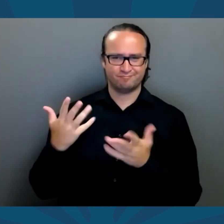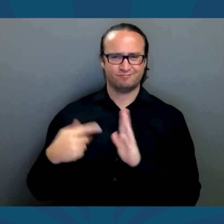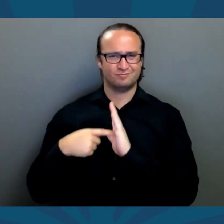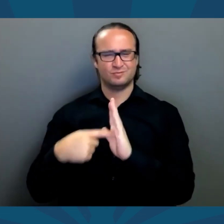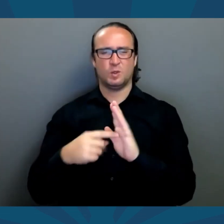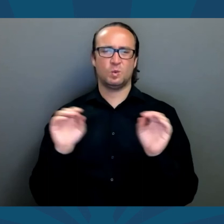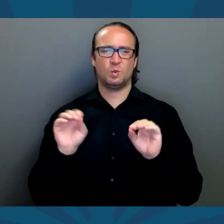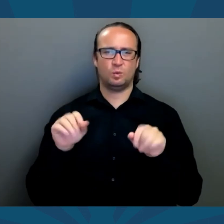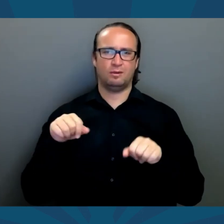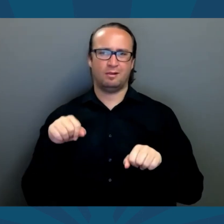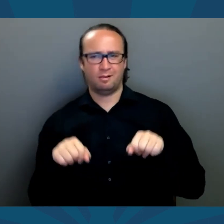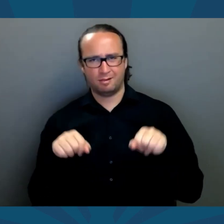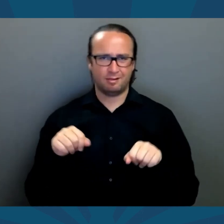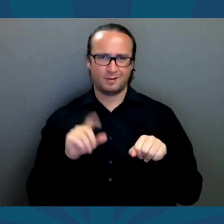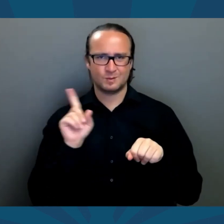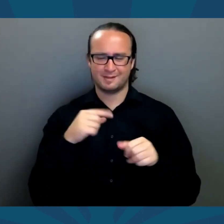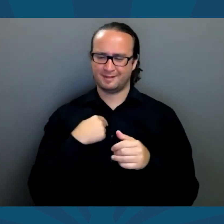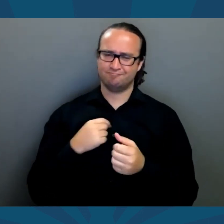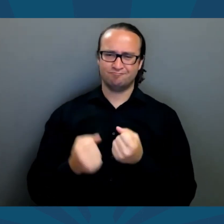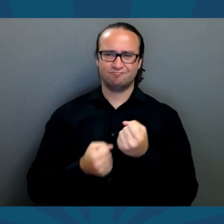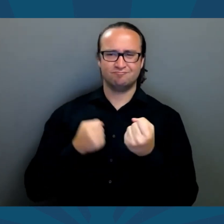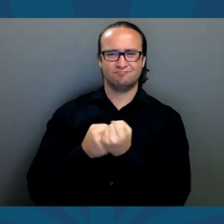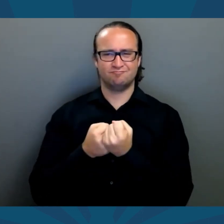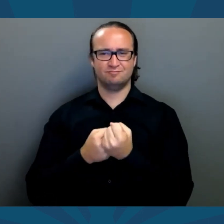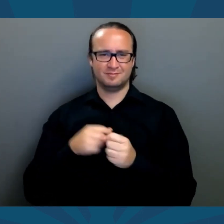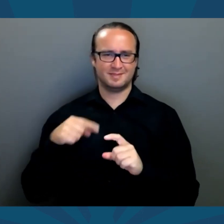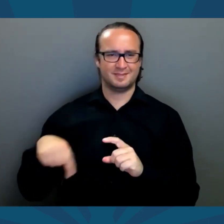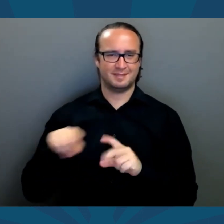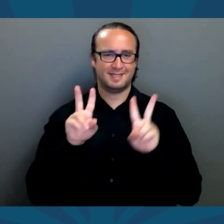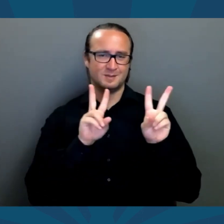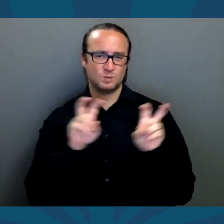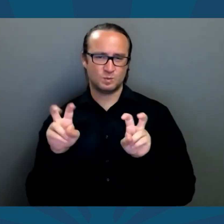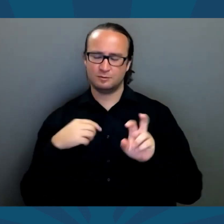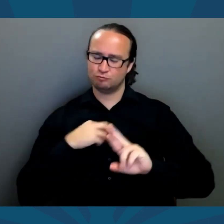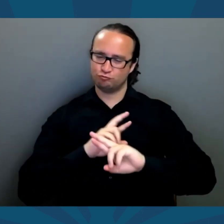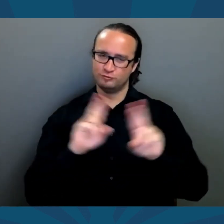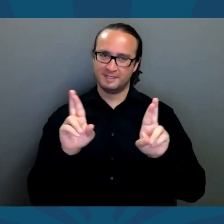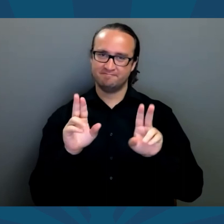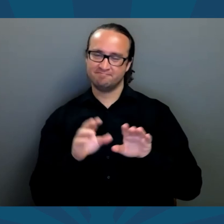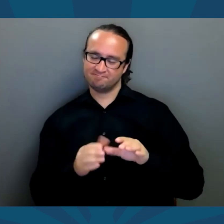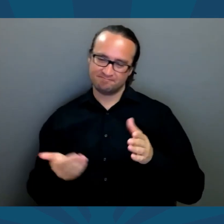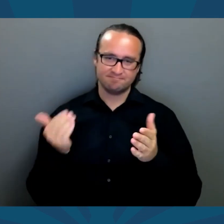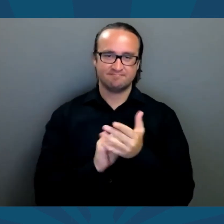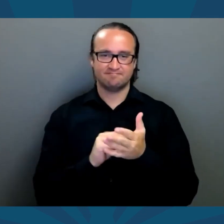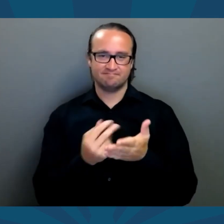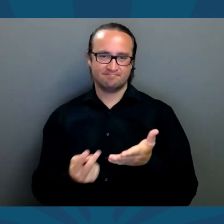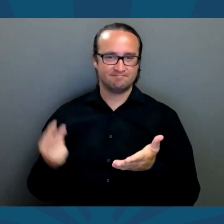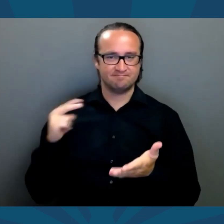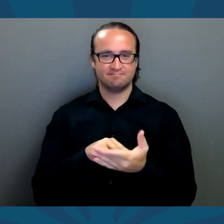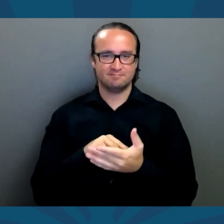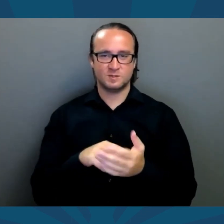My record leaves no doubt where I stand on these issues, and I am ready to step up and do it again